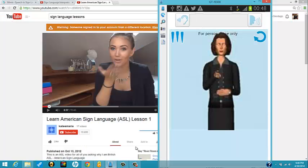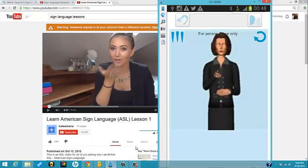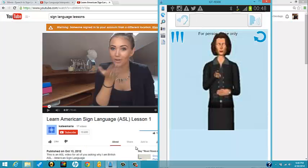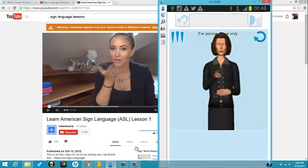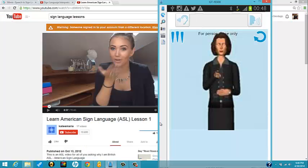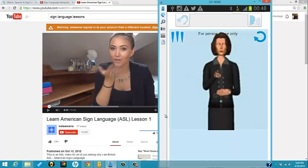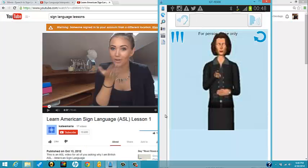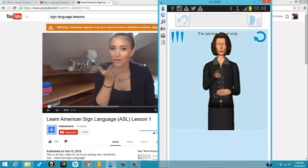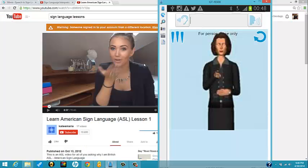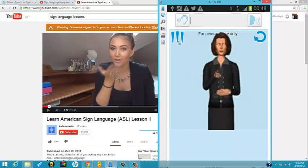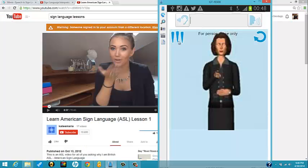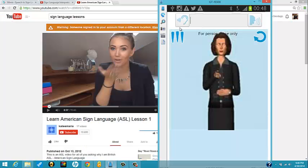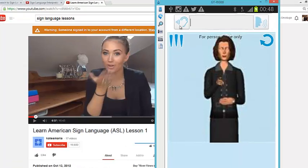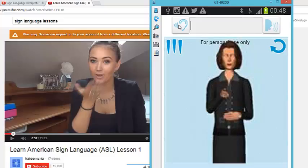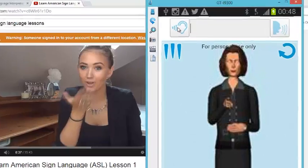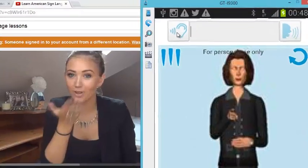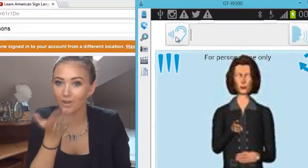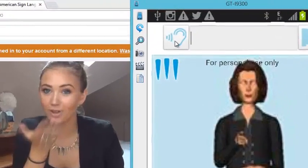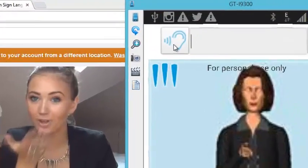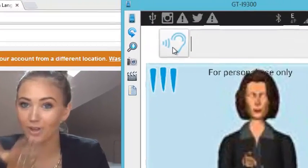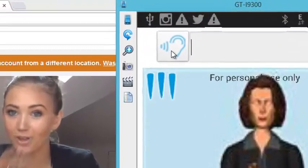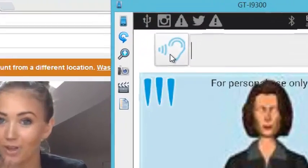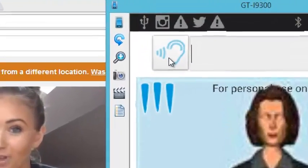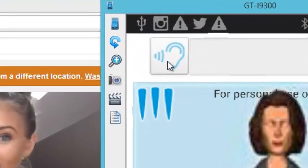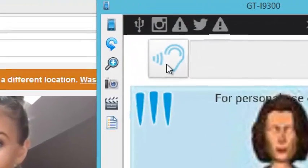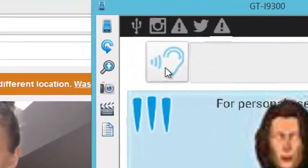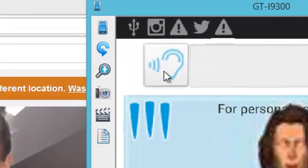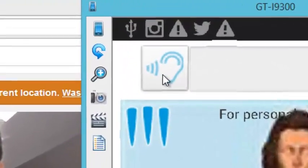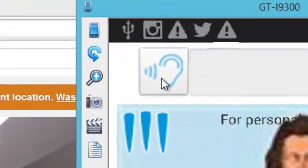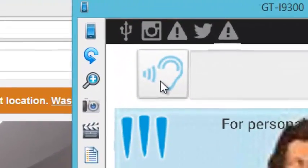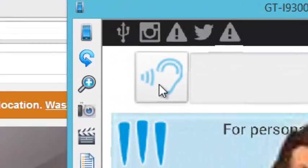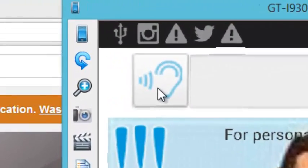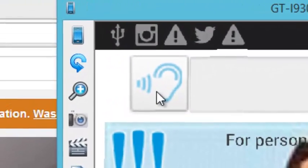you click on the button right there.